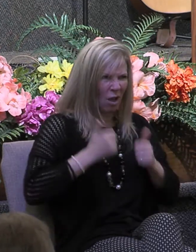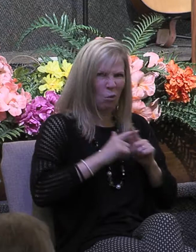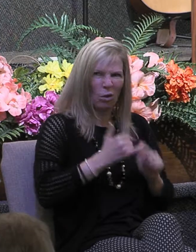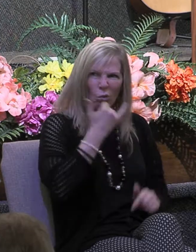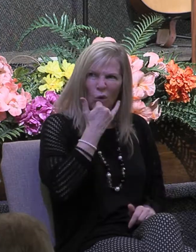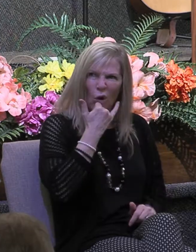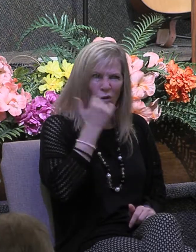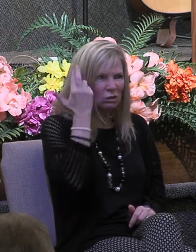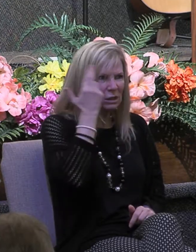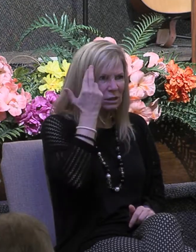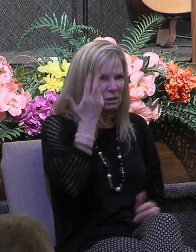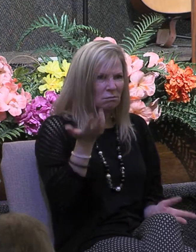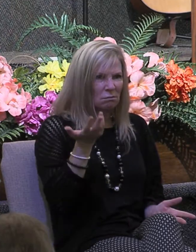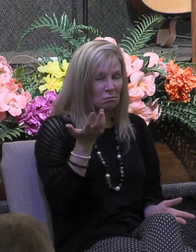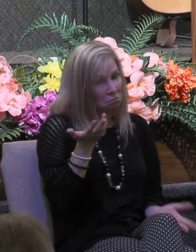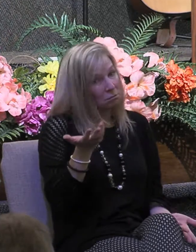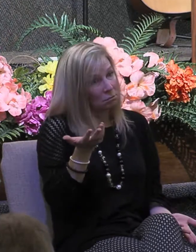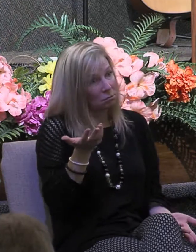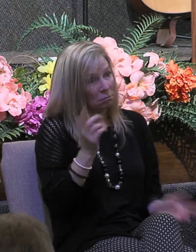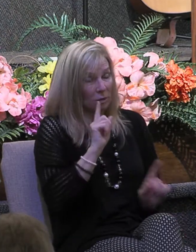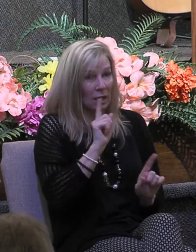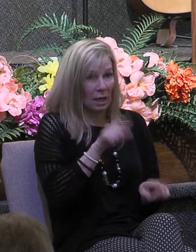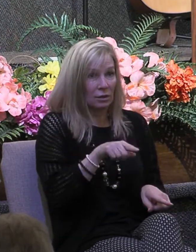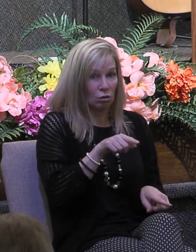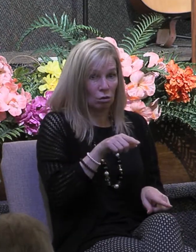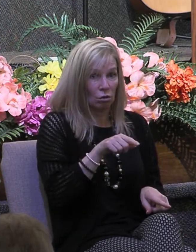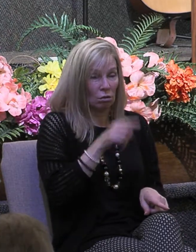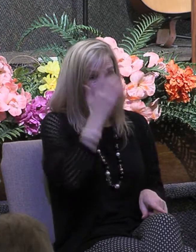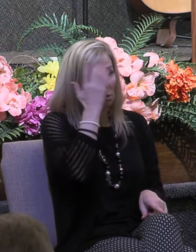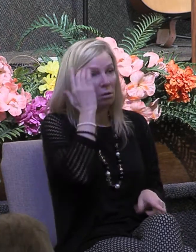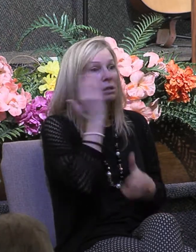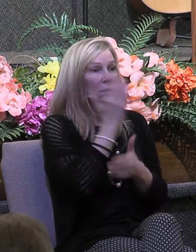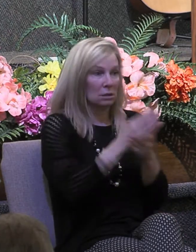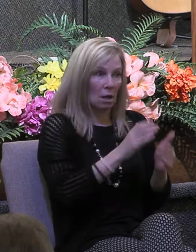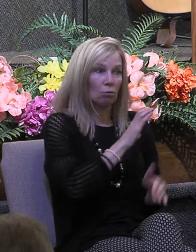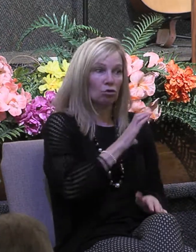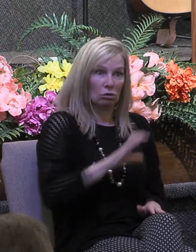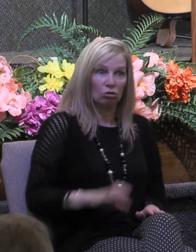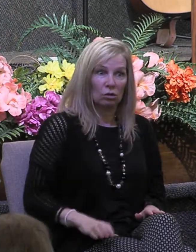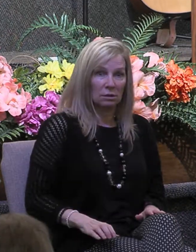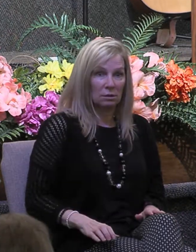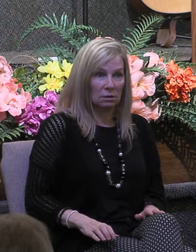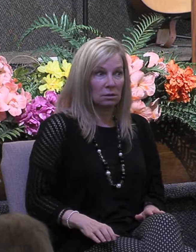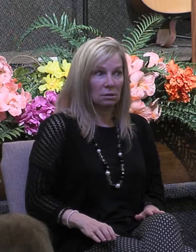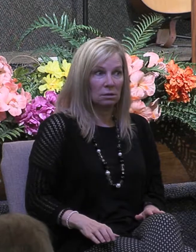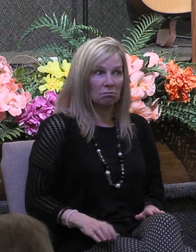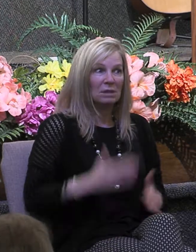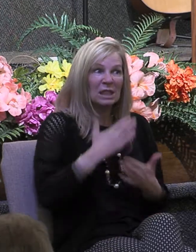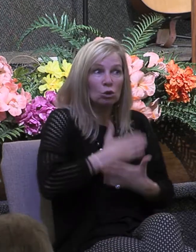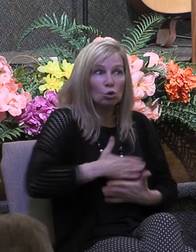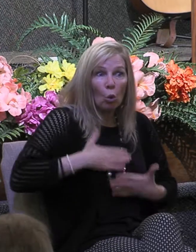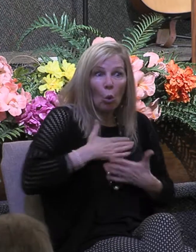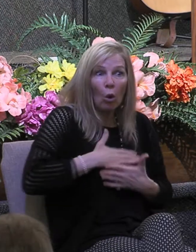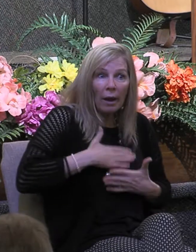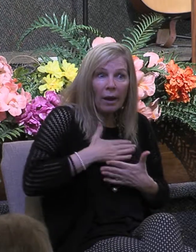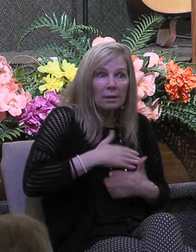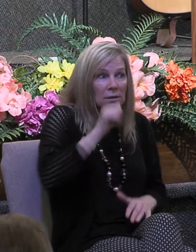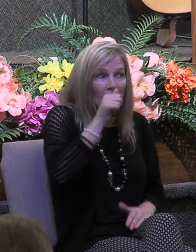well the answer is that there are some Christians who to a certain degree enjoy suffering for the